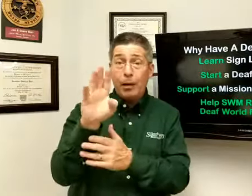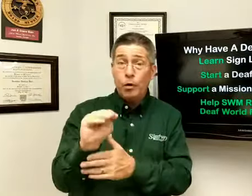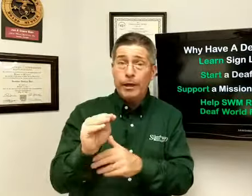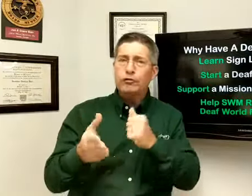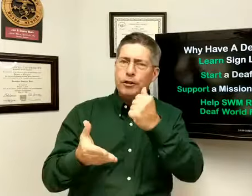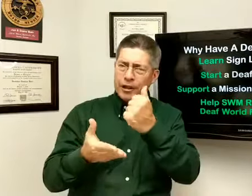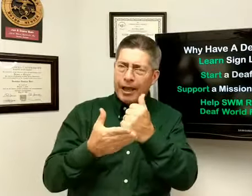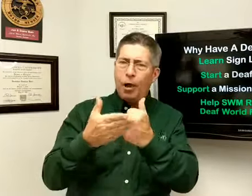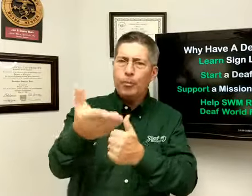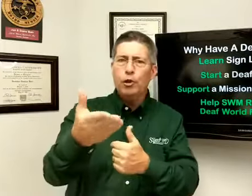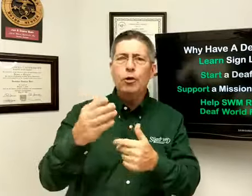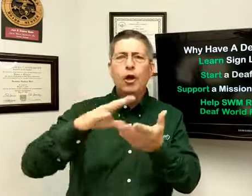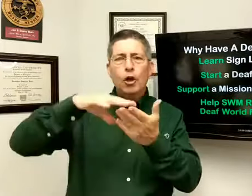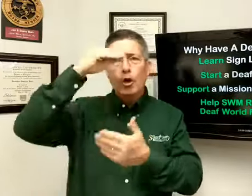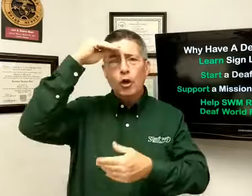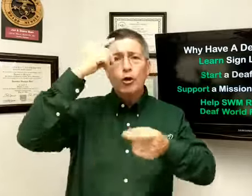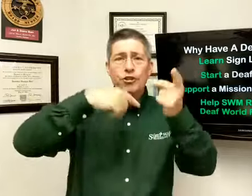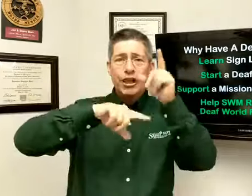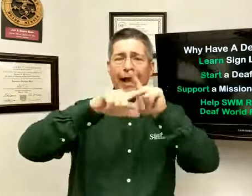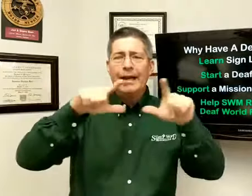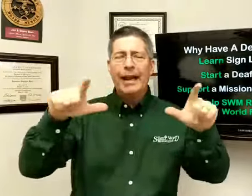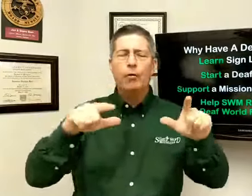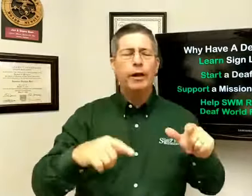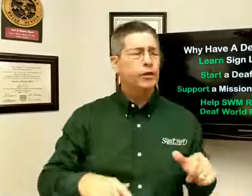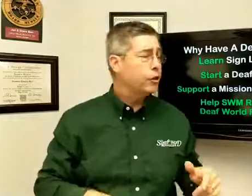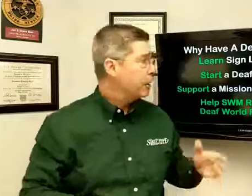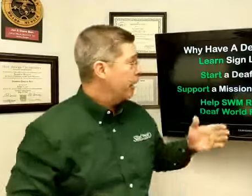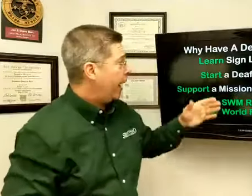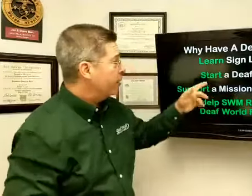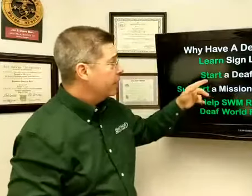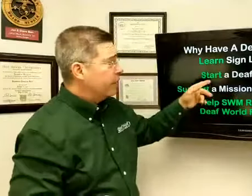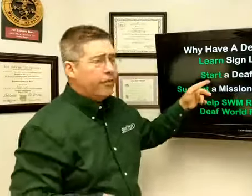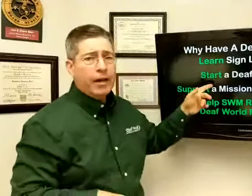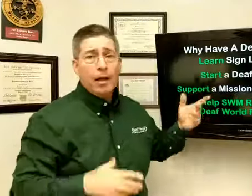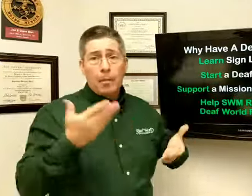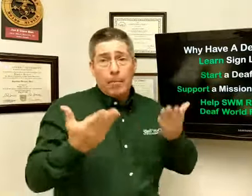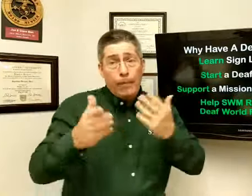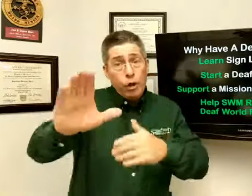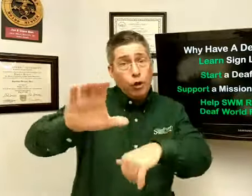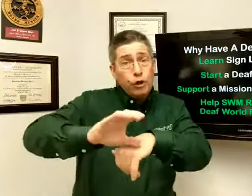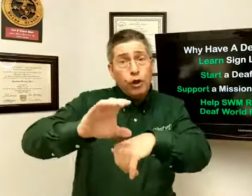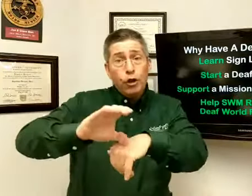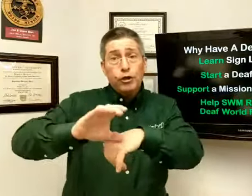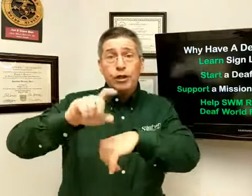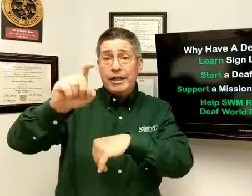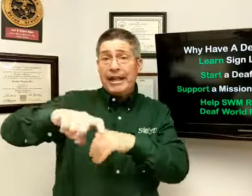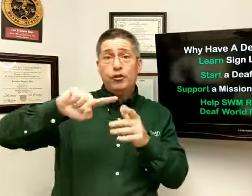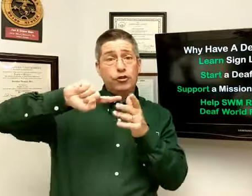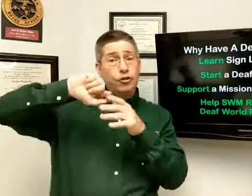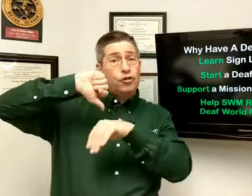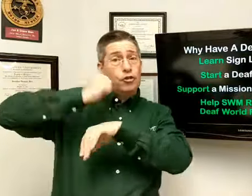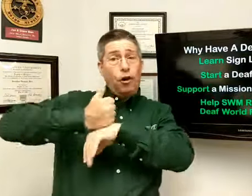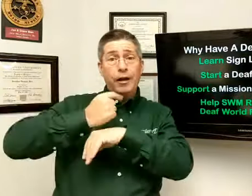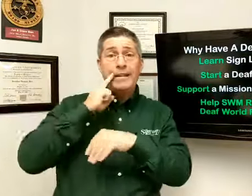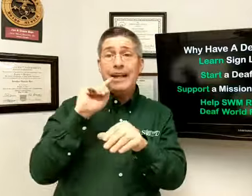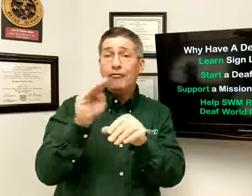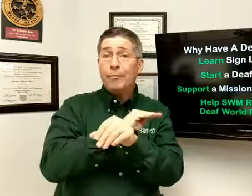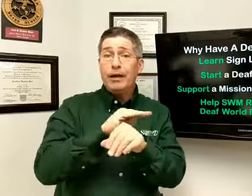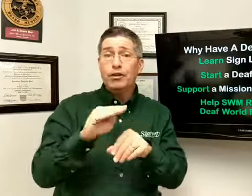Word Ministries that can help you learn sign language. And then maybe your church needs to start a deaf ministry.